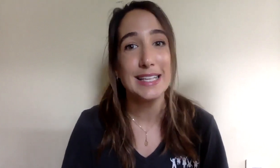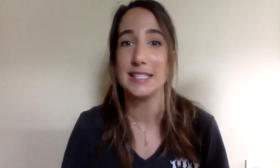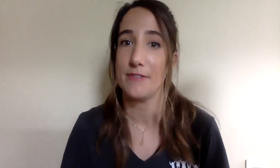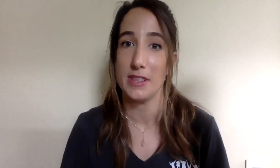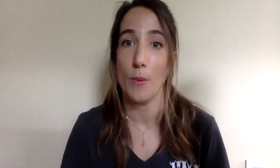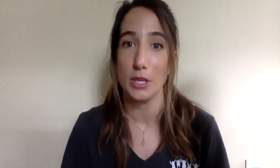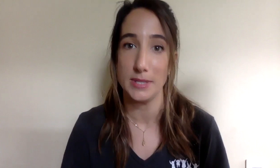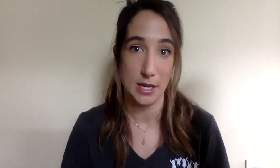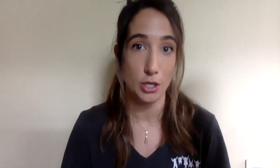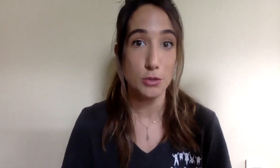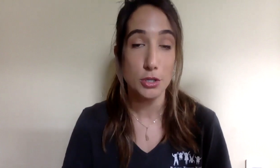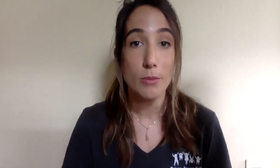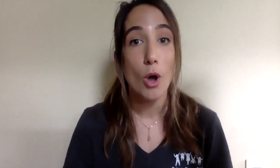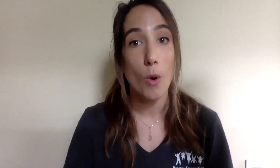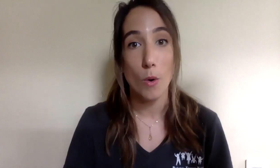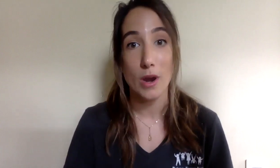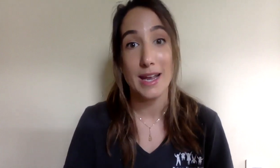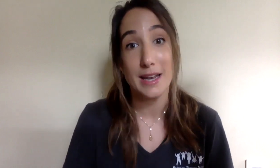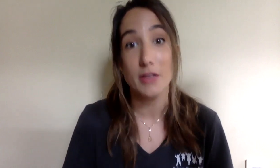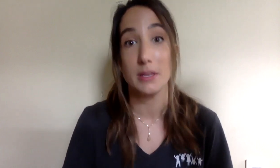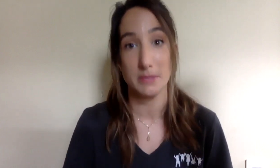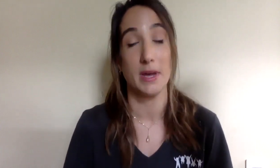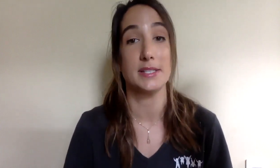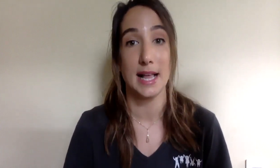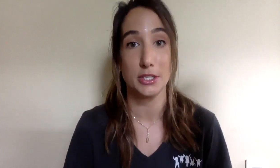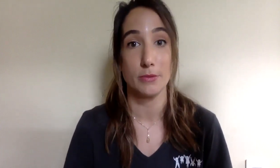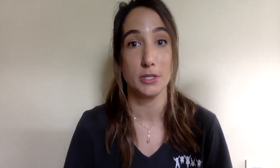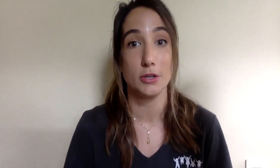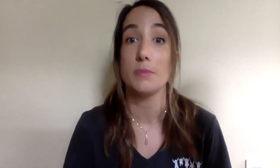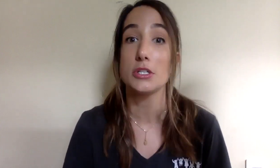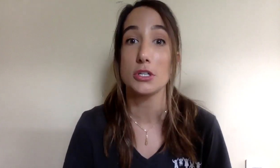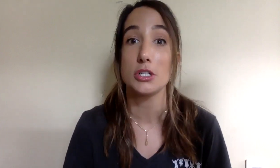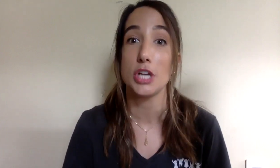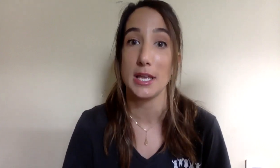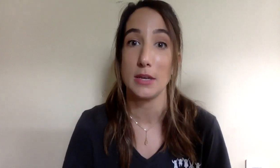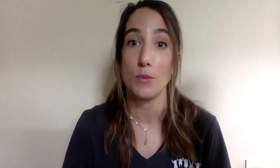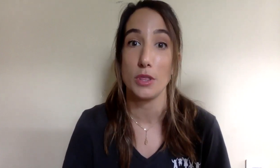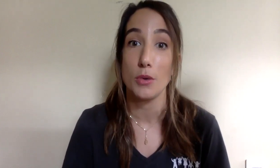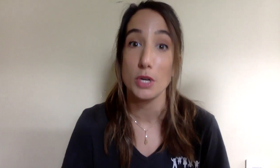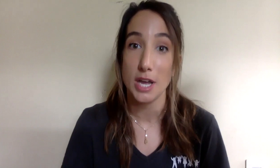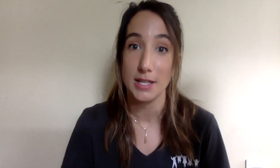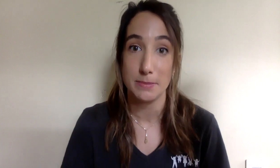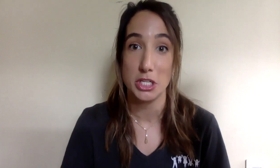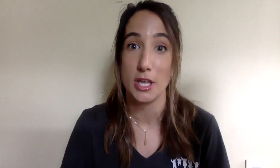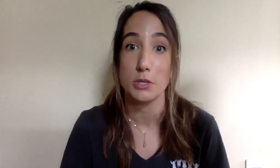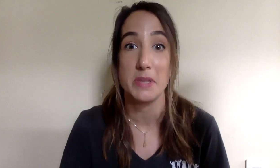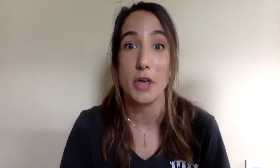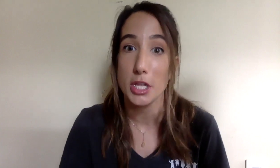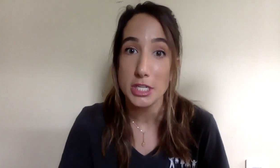different than what you see on YouTube or in another Leaps and Bounds classroom, so be sure to check in with your child's speech language pathologist